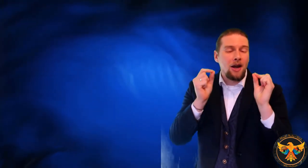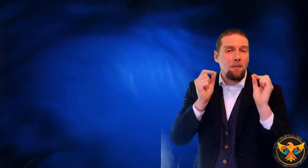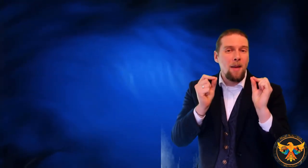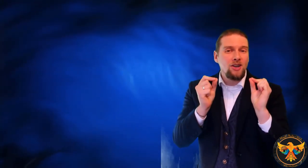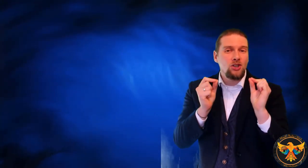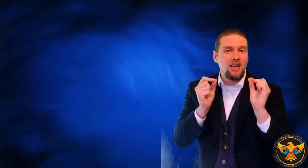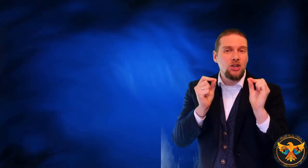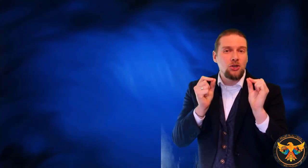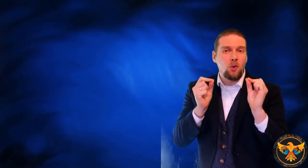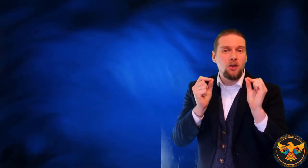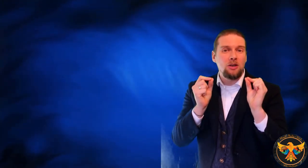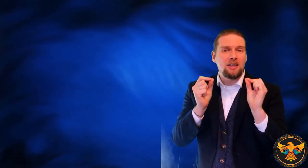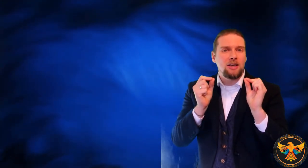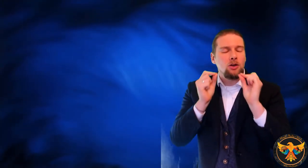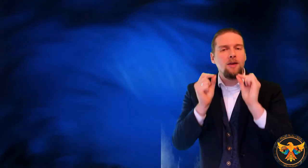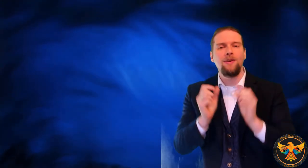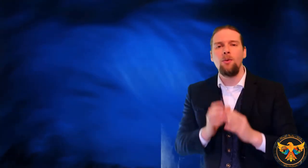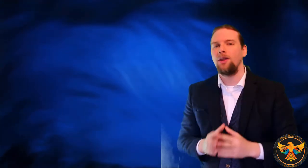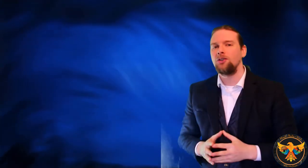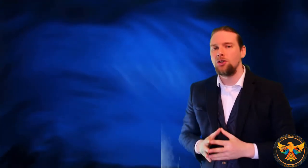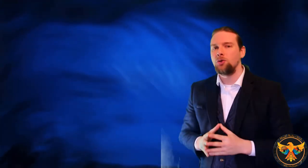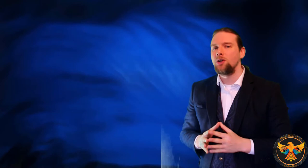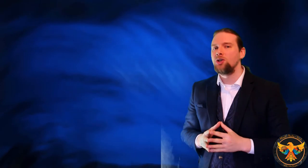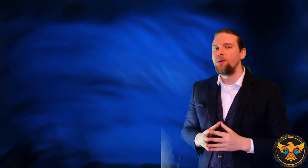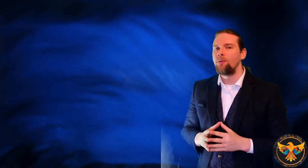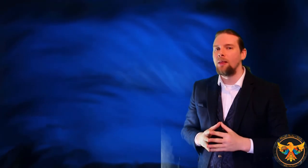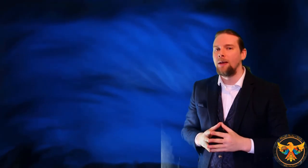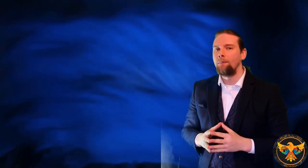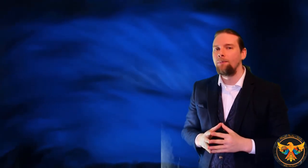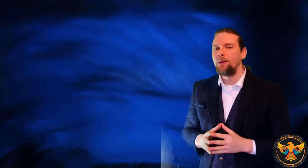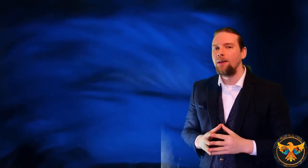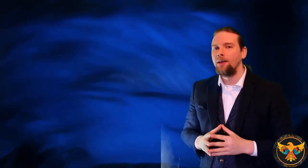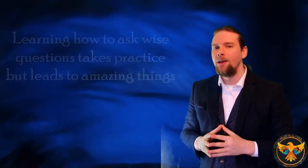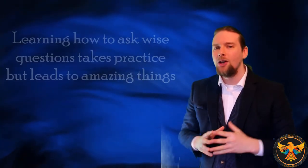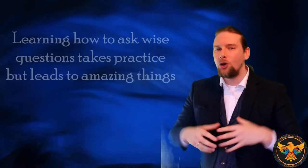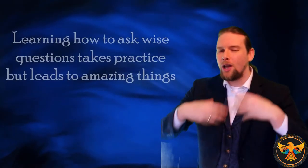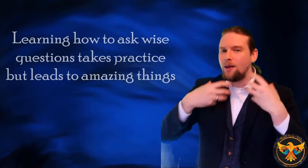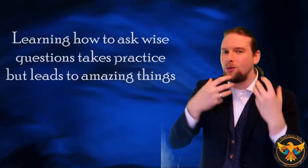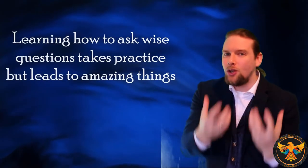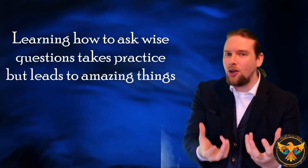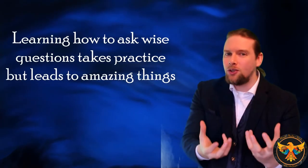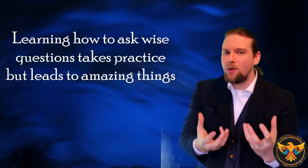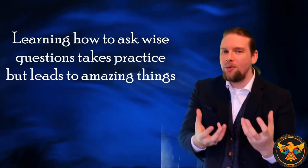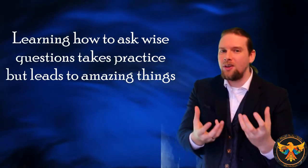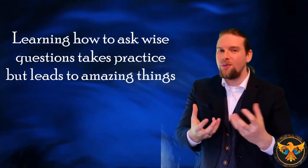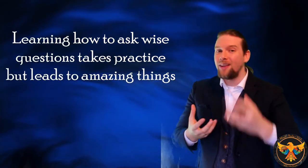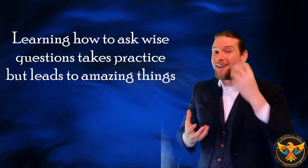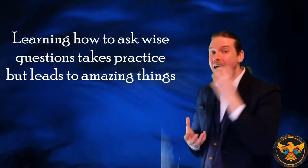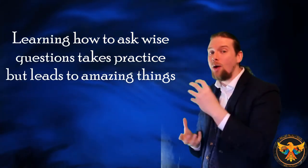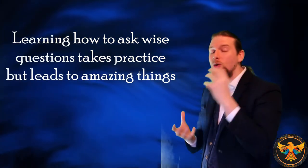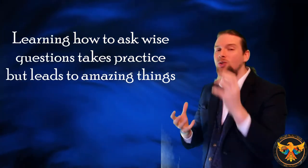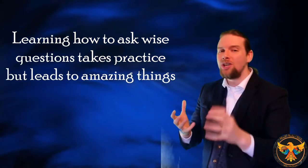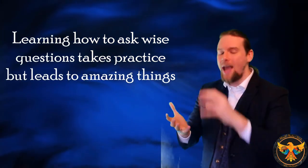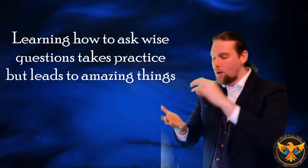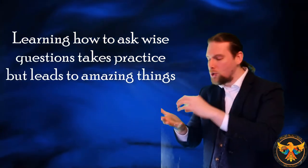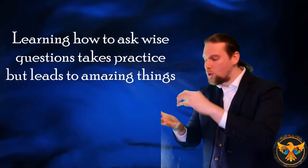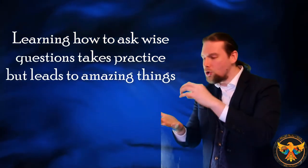An imagination where you can say, Could I have dealt with that situation differently? Could I have done something differently? And then now you see how you can